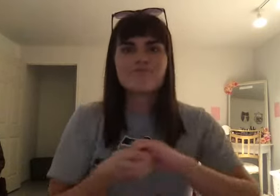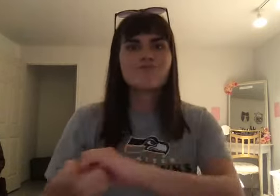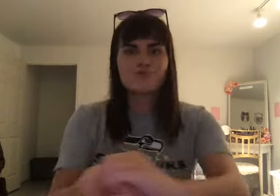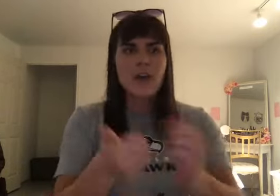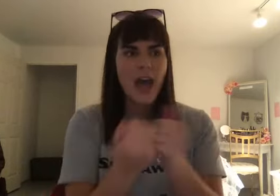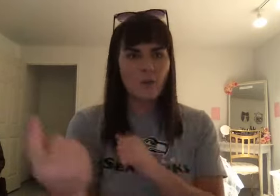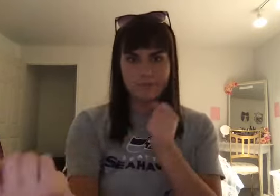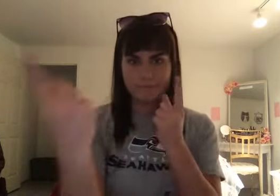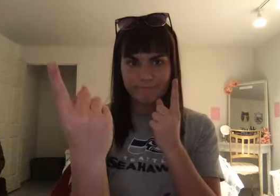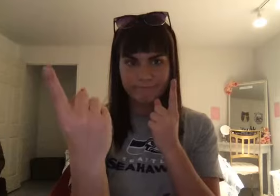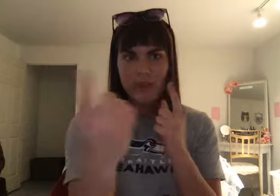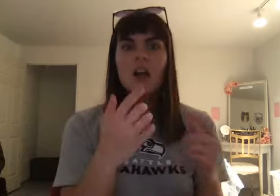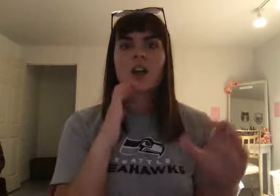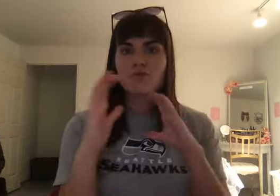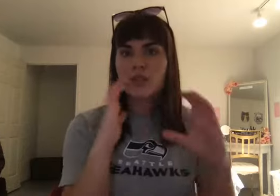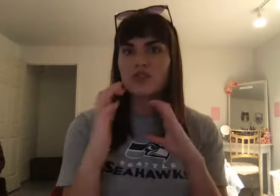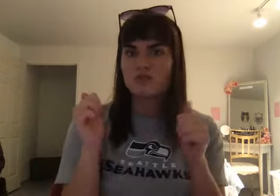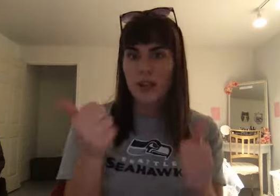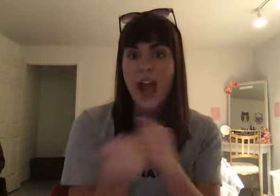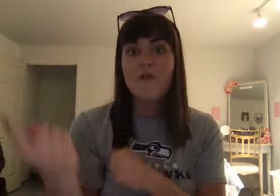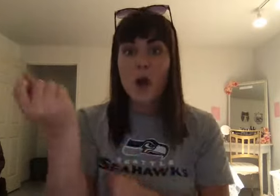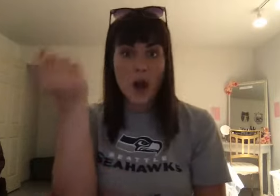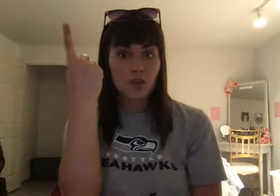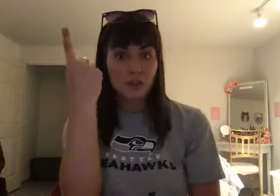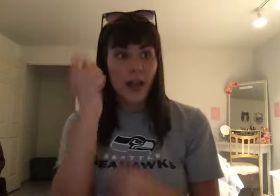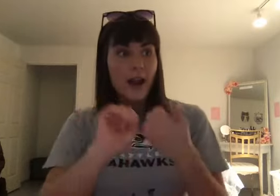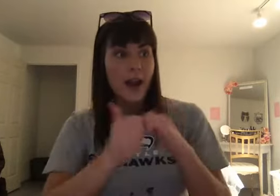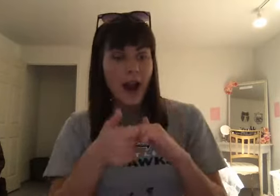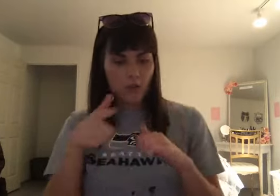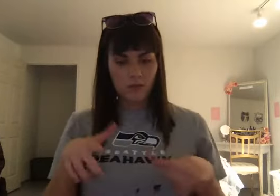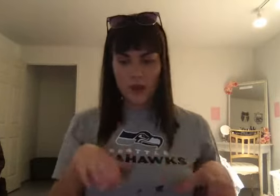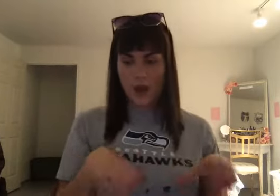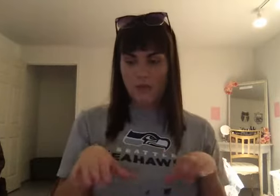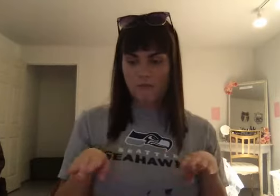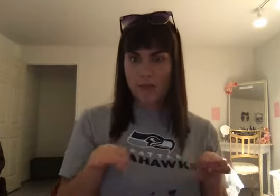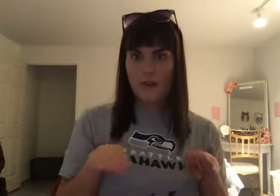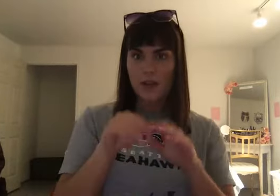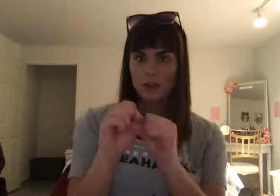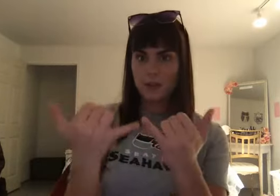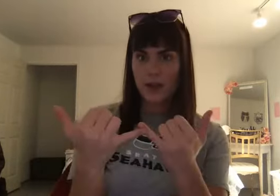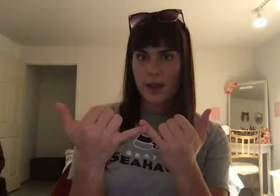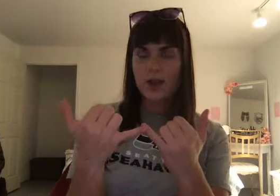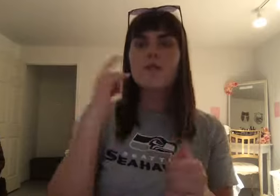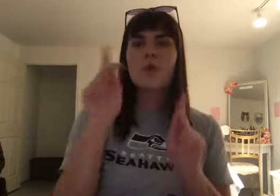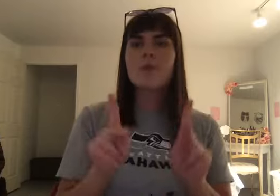You need. Everyone. To understand. How they need. To act. And behave. In a society. For people. To be safe.